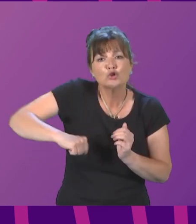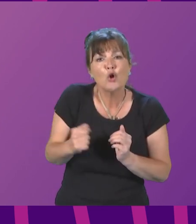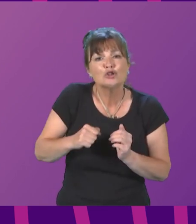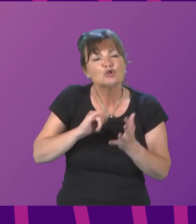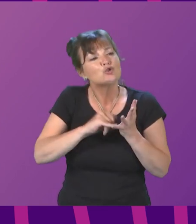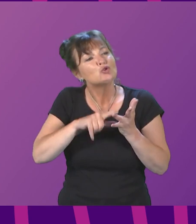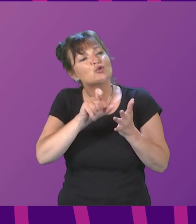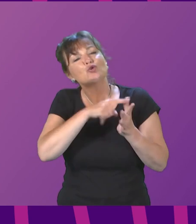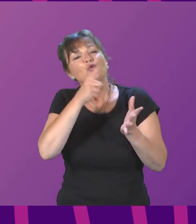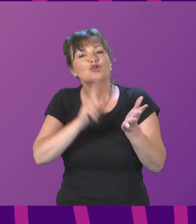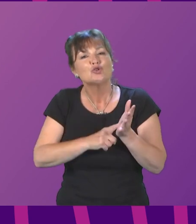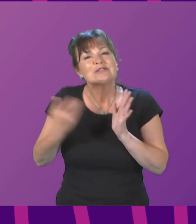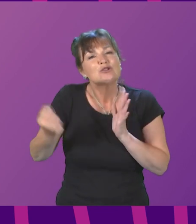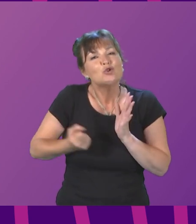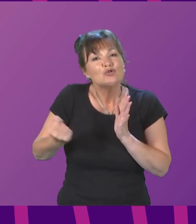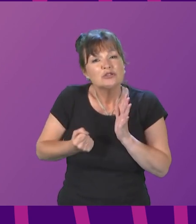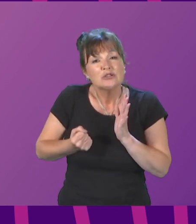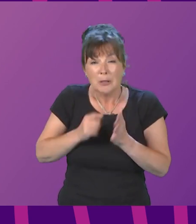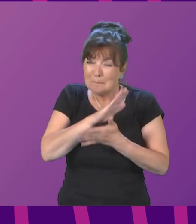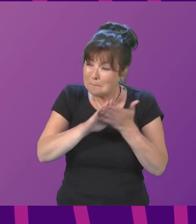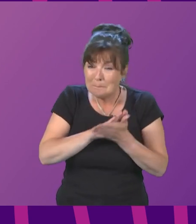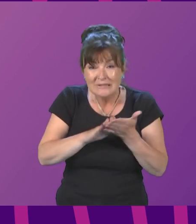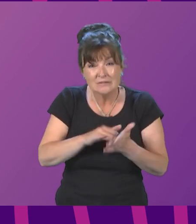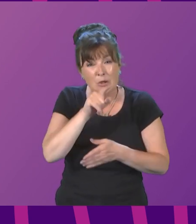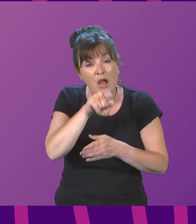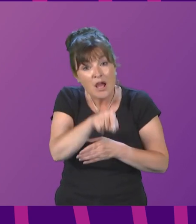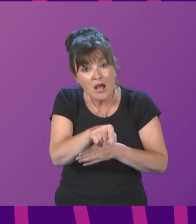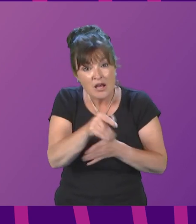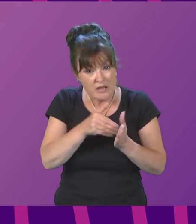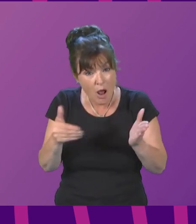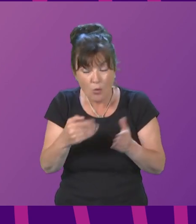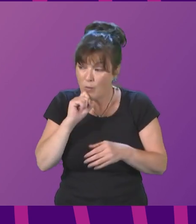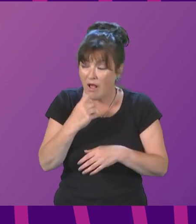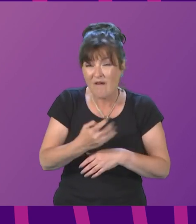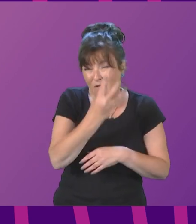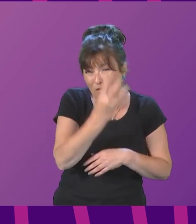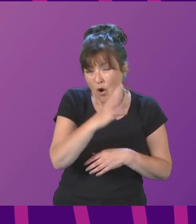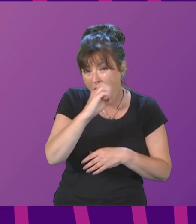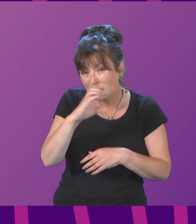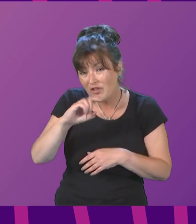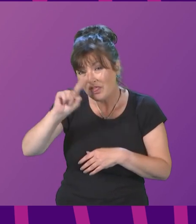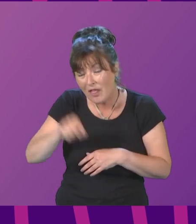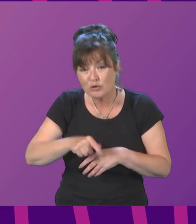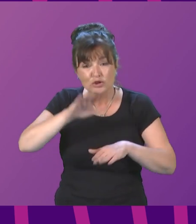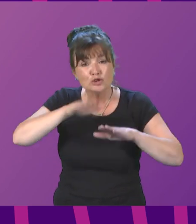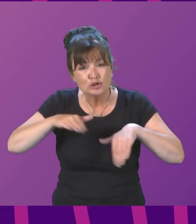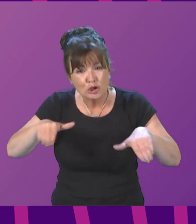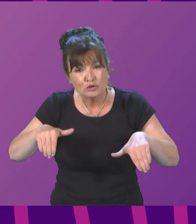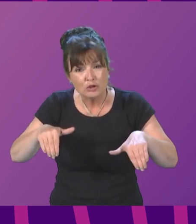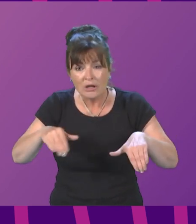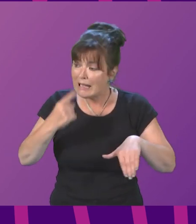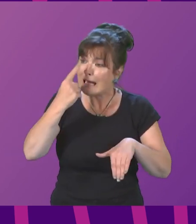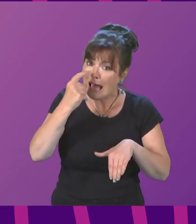to Scotland will make more than 400,000 children eligible for support of £1,300